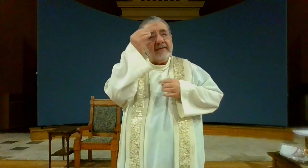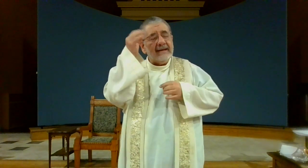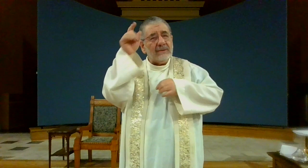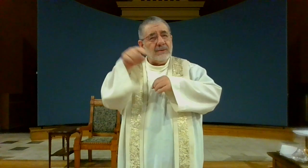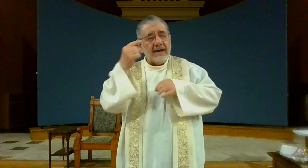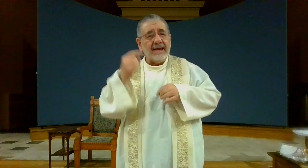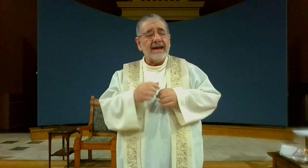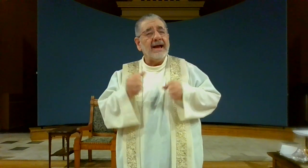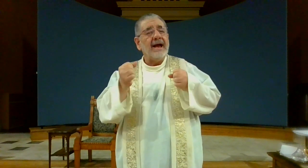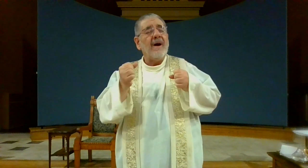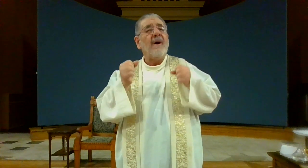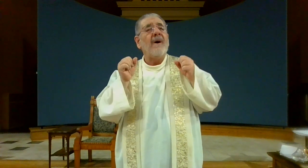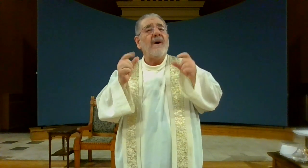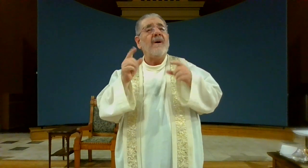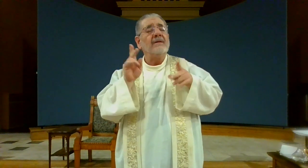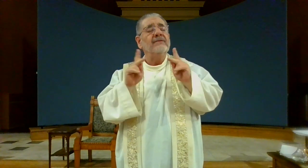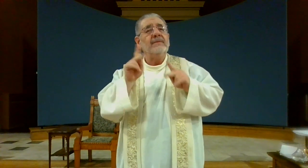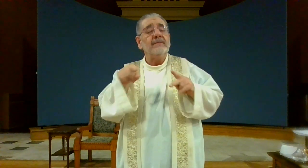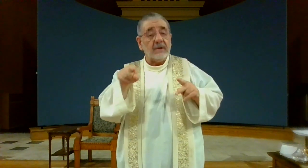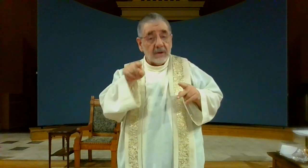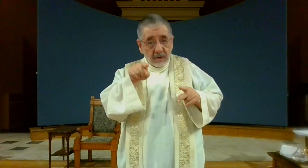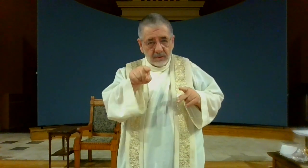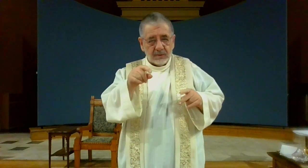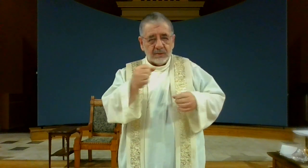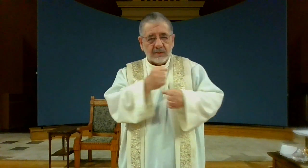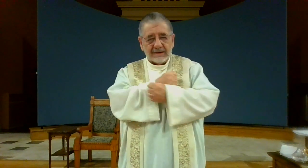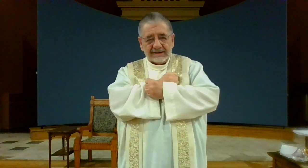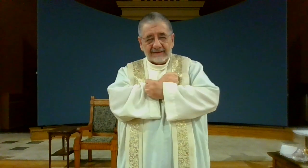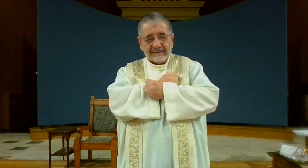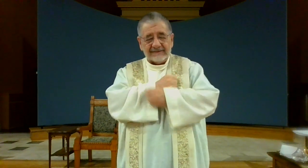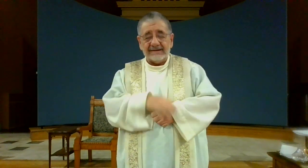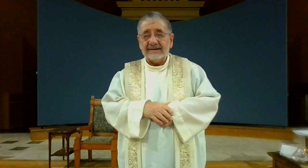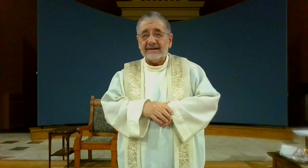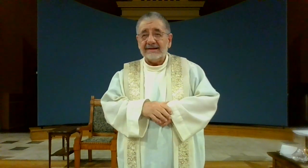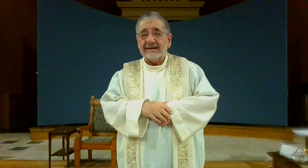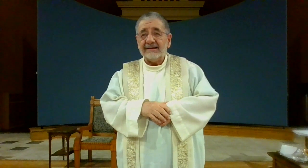now I would like you to think about a person whom you love